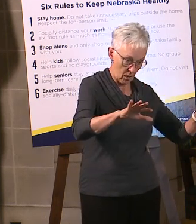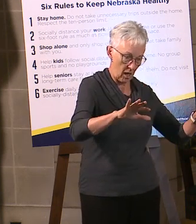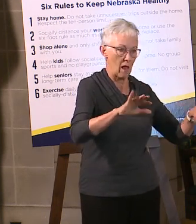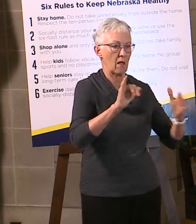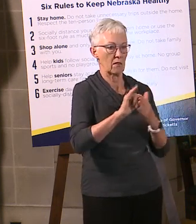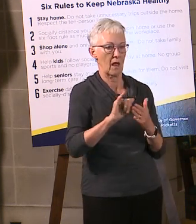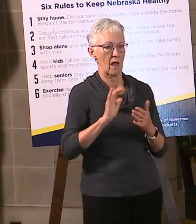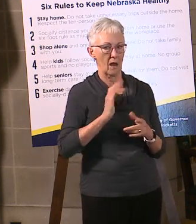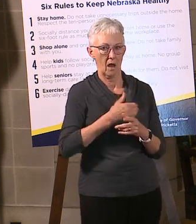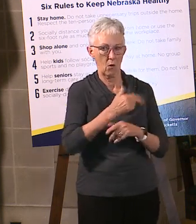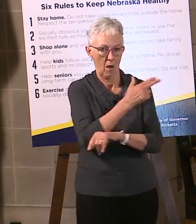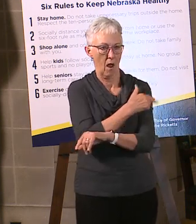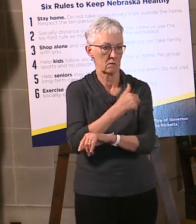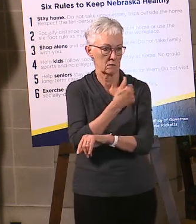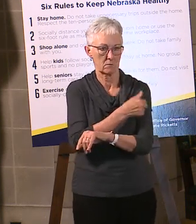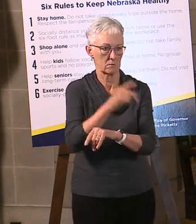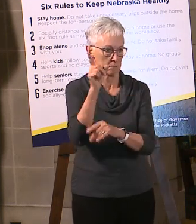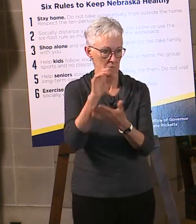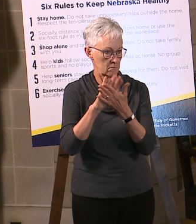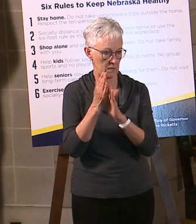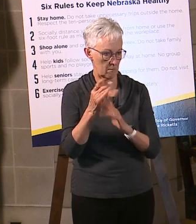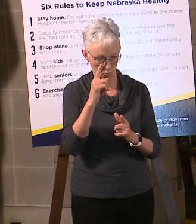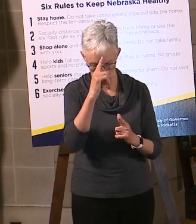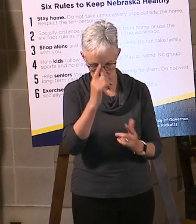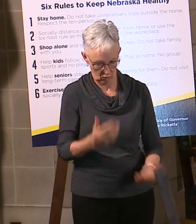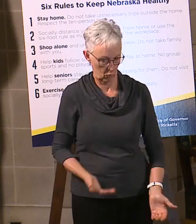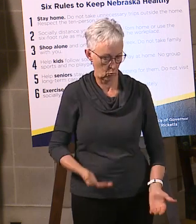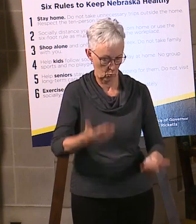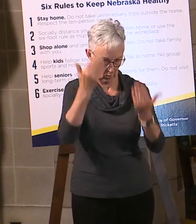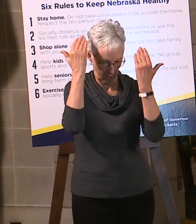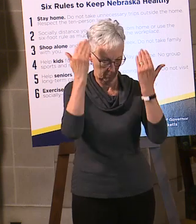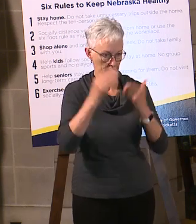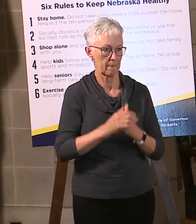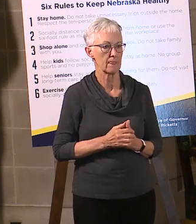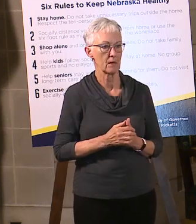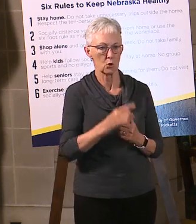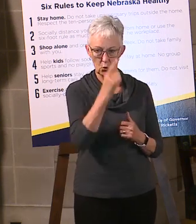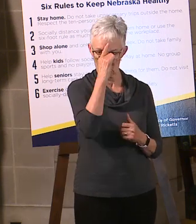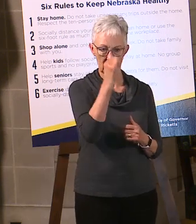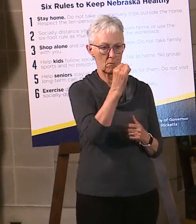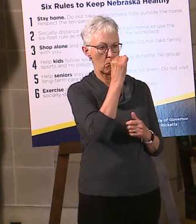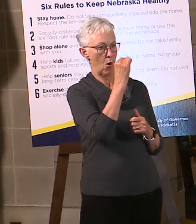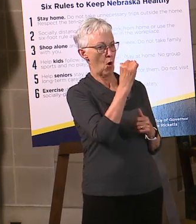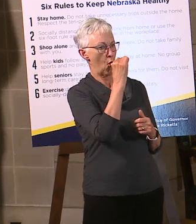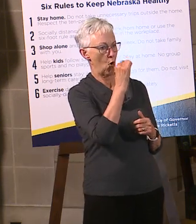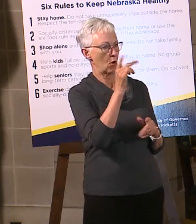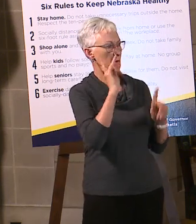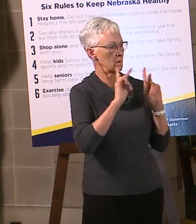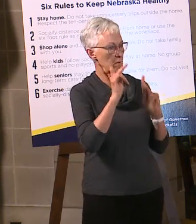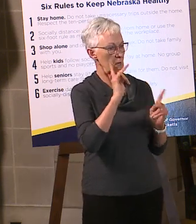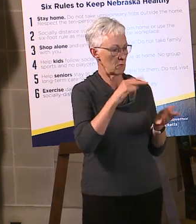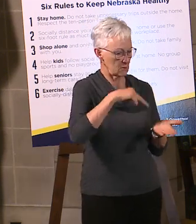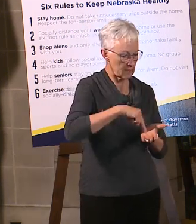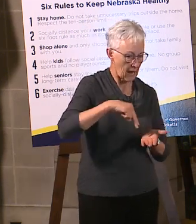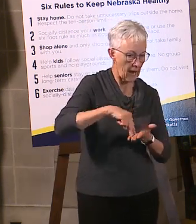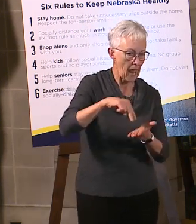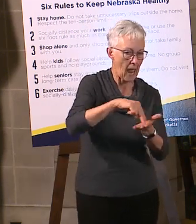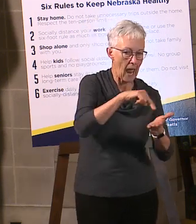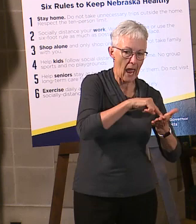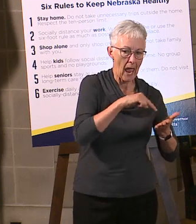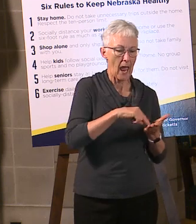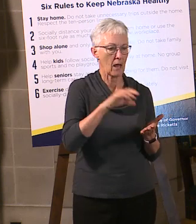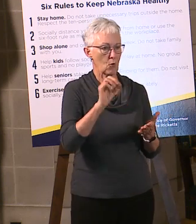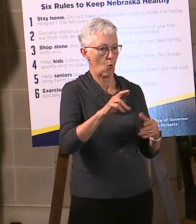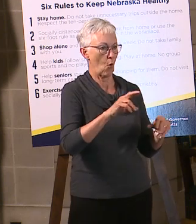about bars, they have lots of people that are not sitting at tables but have standing capacity, right? So there's people